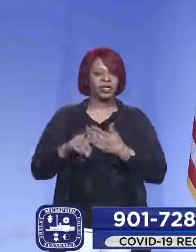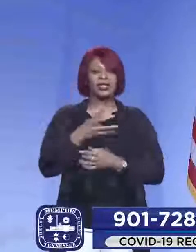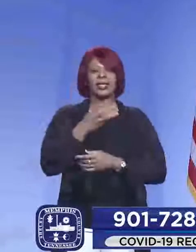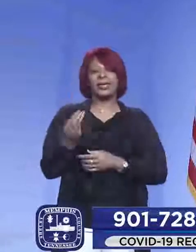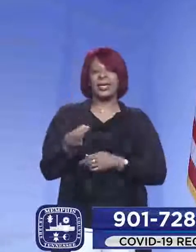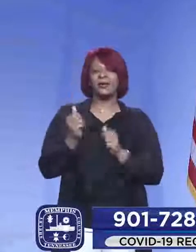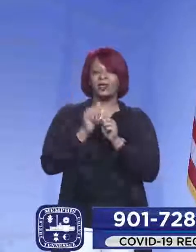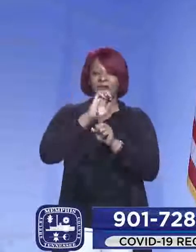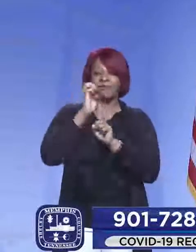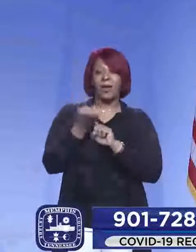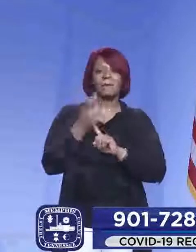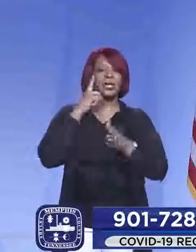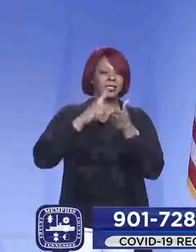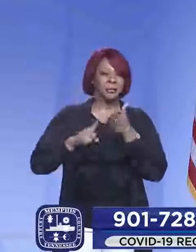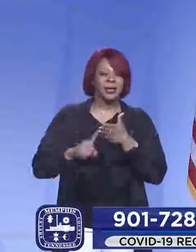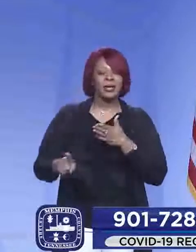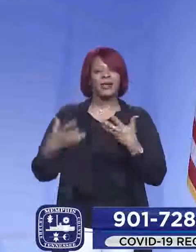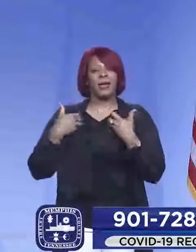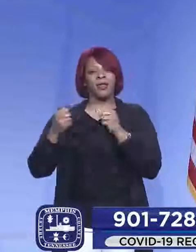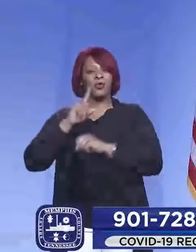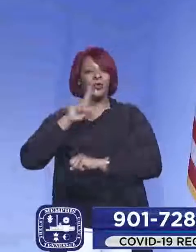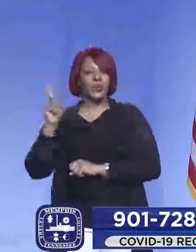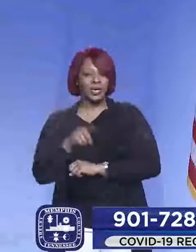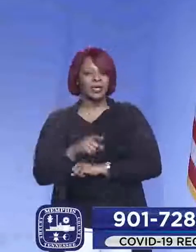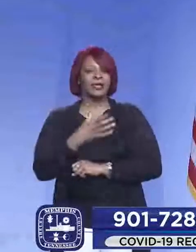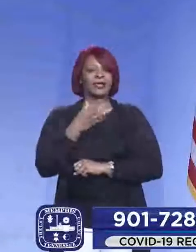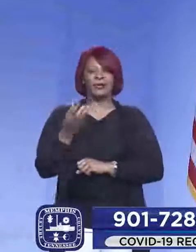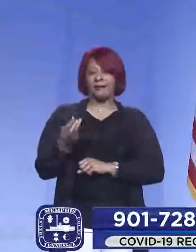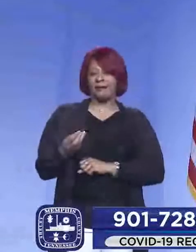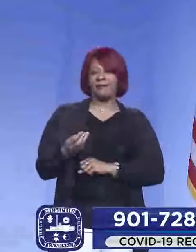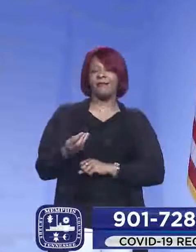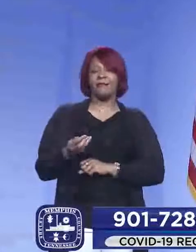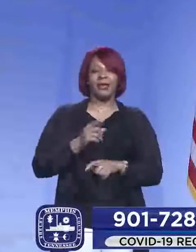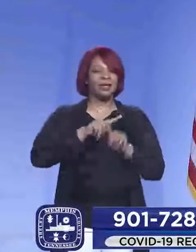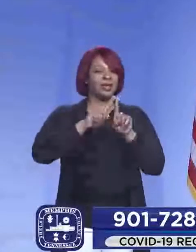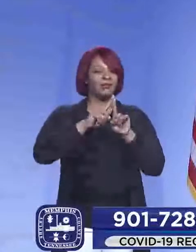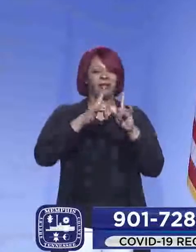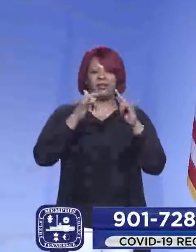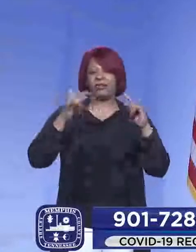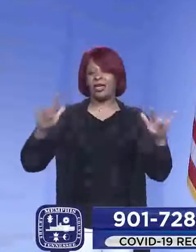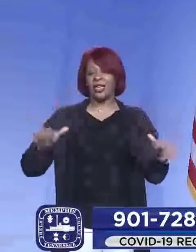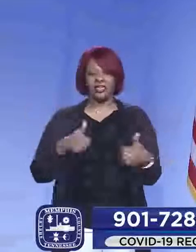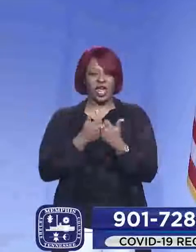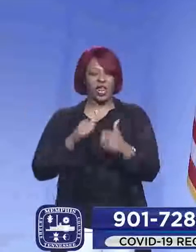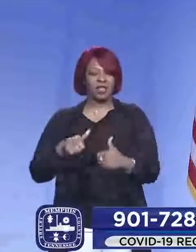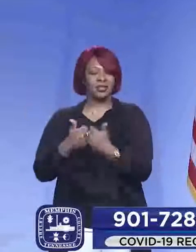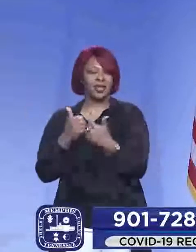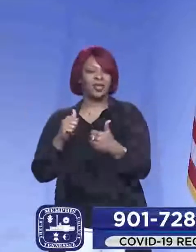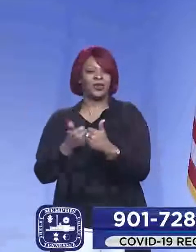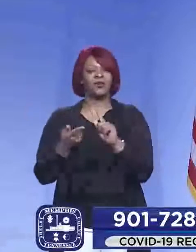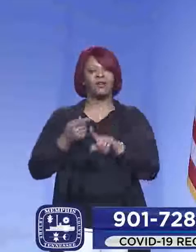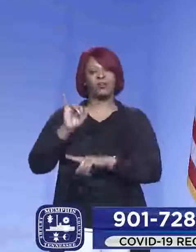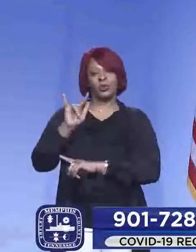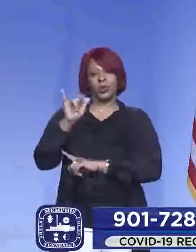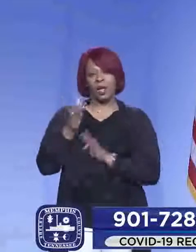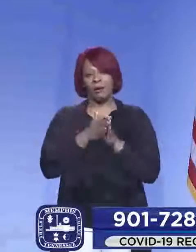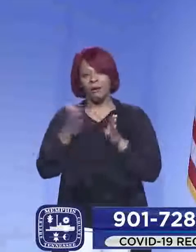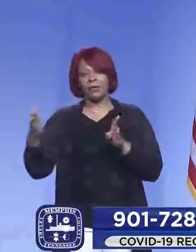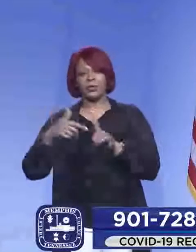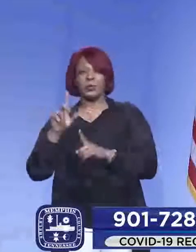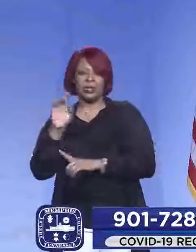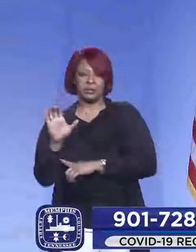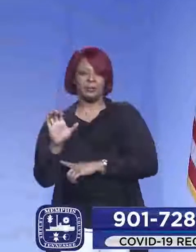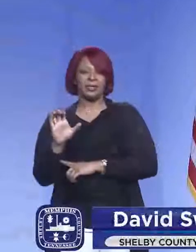the environmental inspections and the health directives and then all the different challenges that we had from July through December.